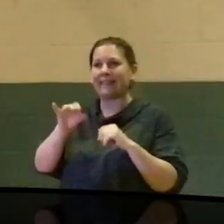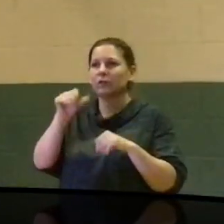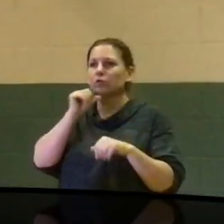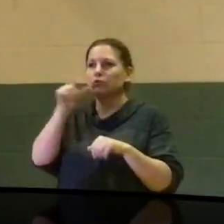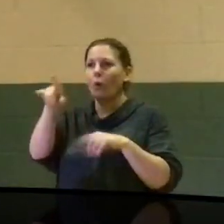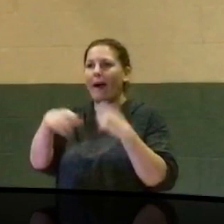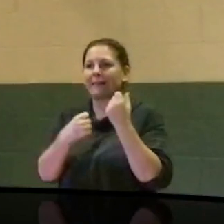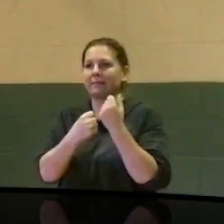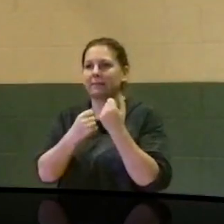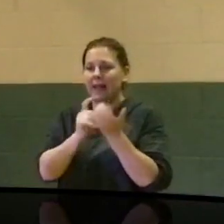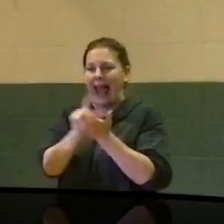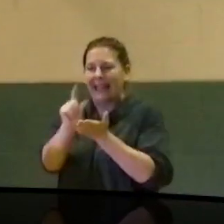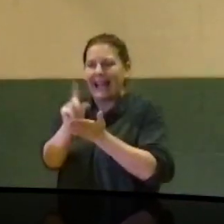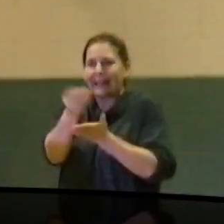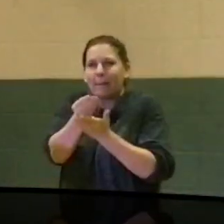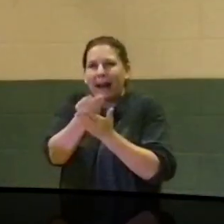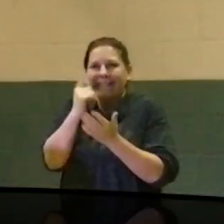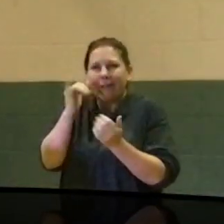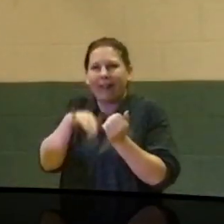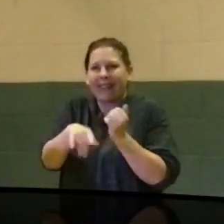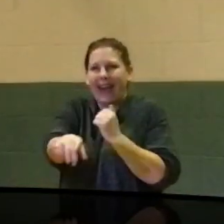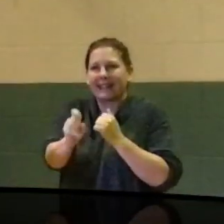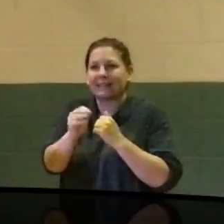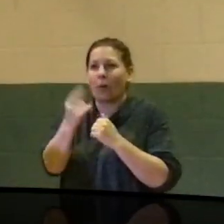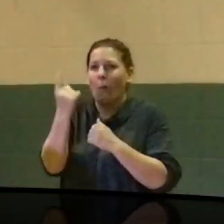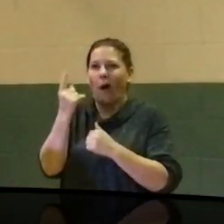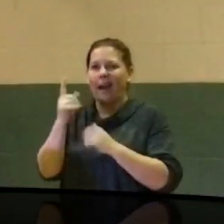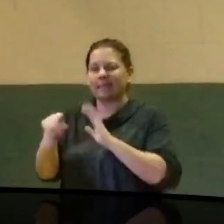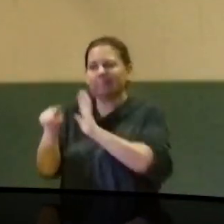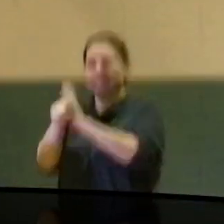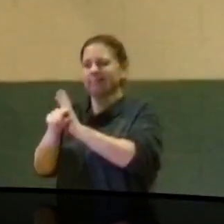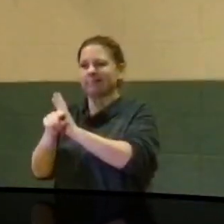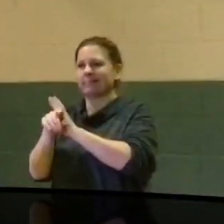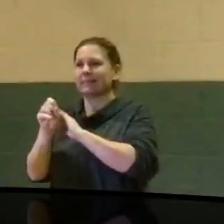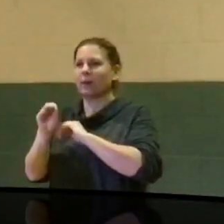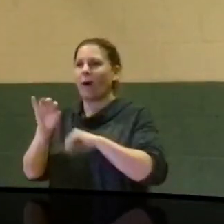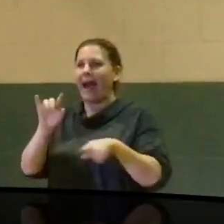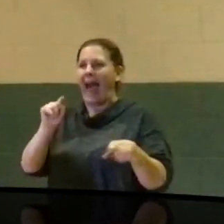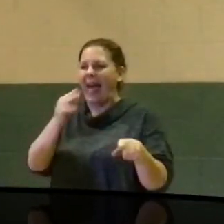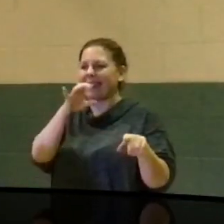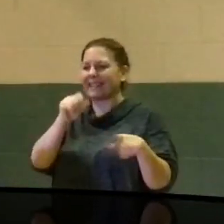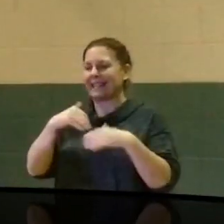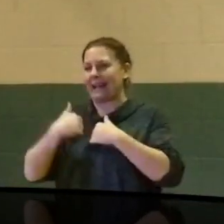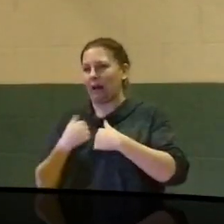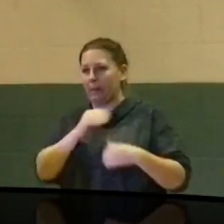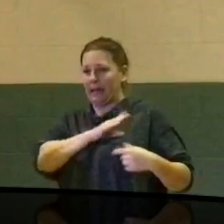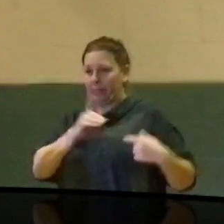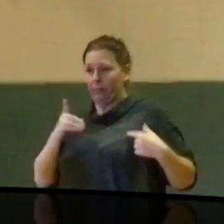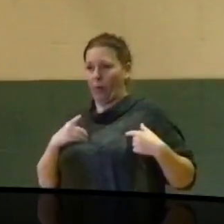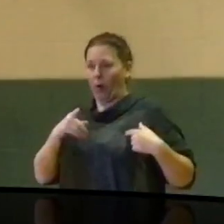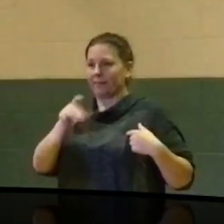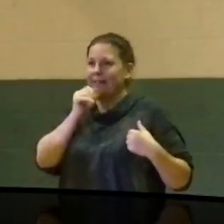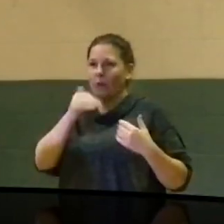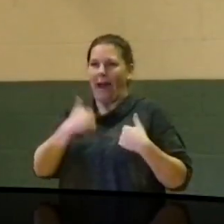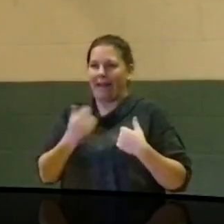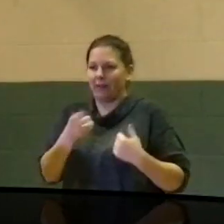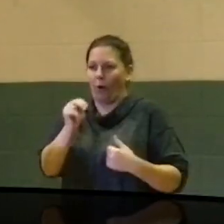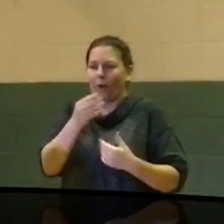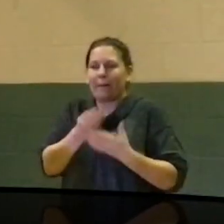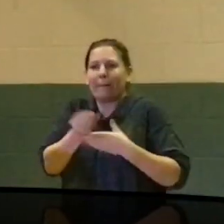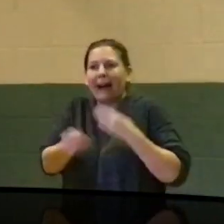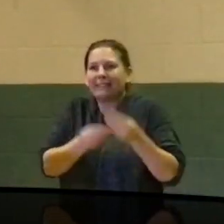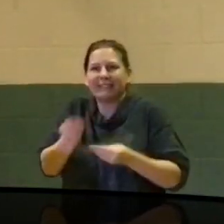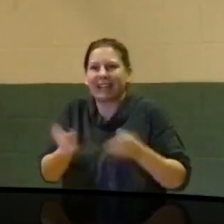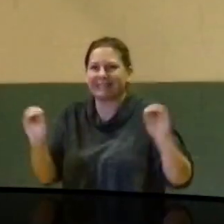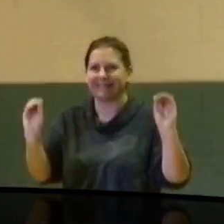allocate the money that they need. So one of the weaknesses is that the Ethics and Accountability Board doesn't have their own budget.